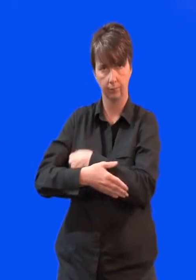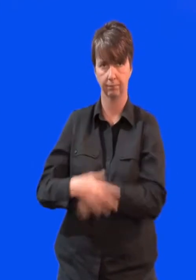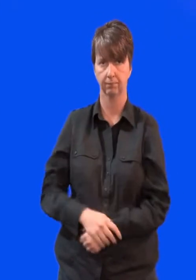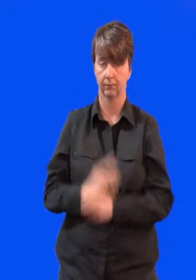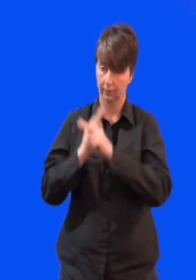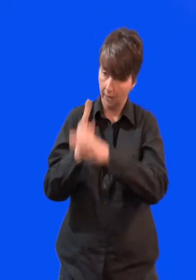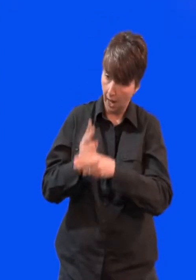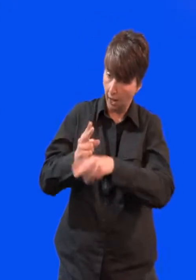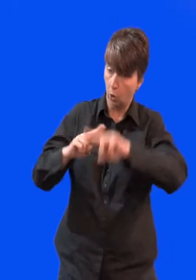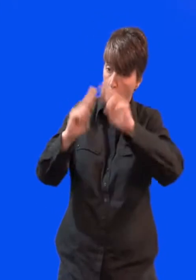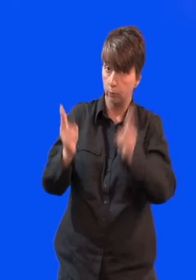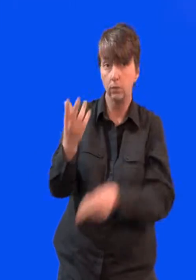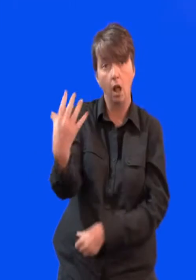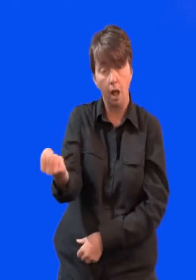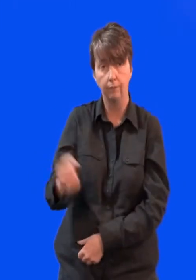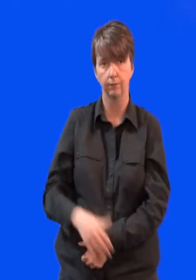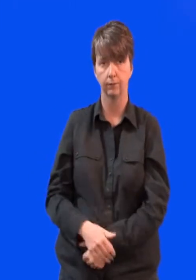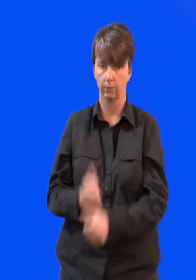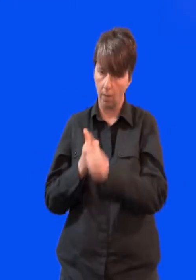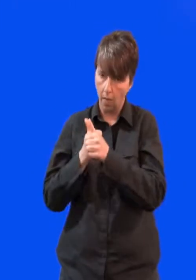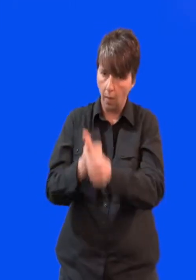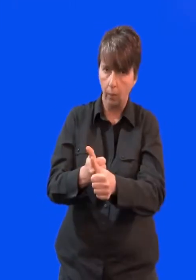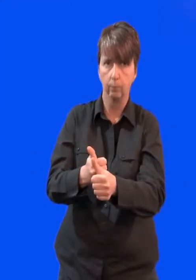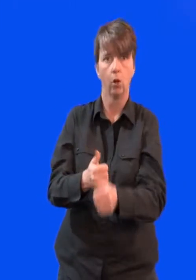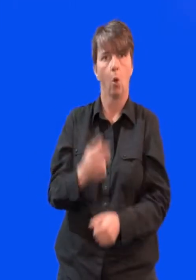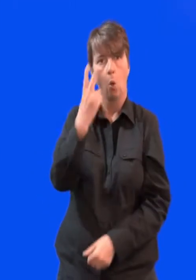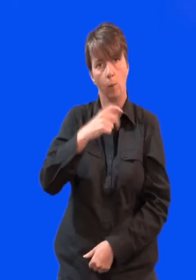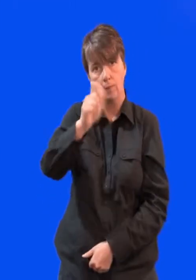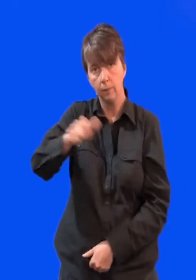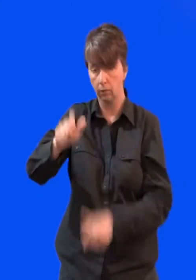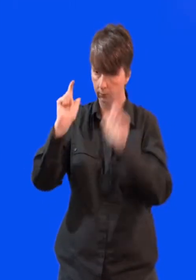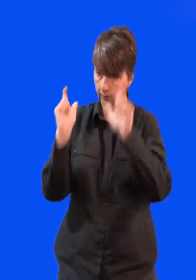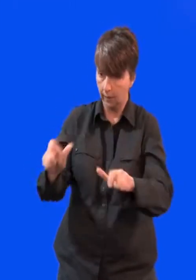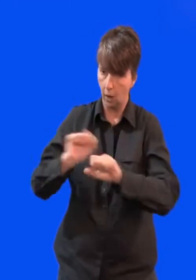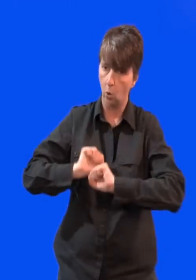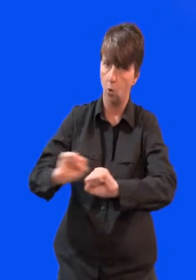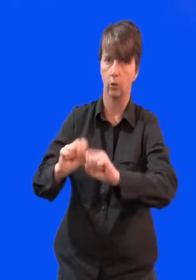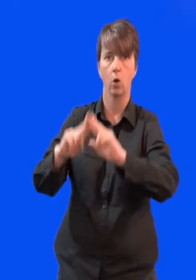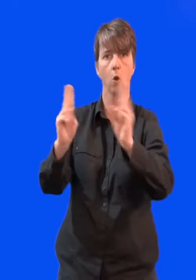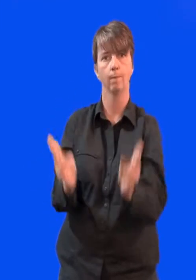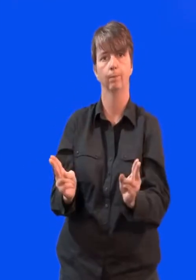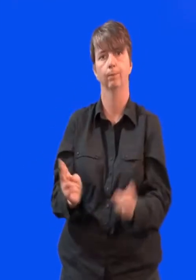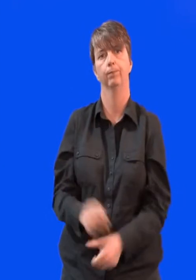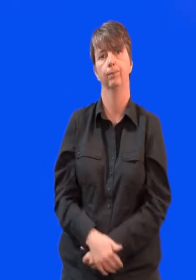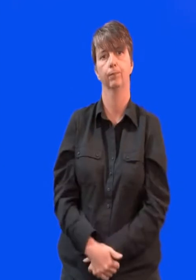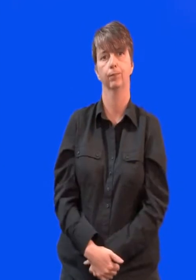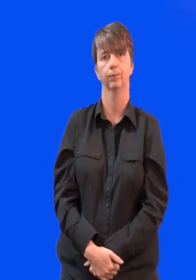council also runs things like care homes for old people. To make sure they are looked after properly. And